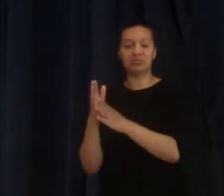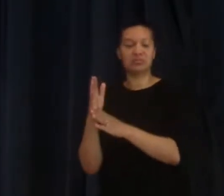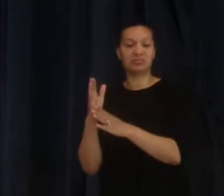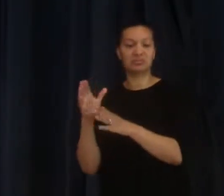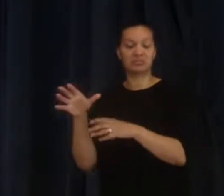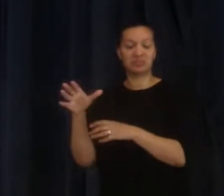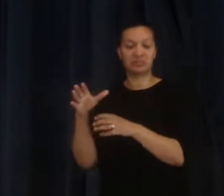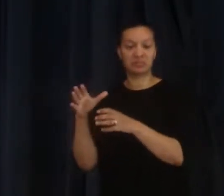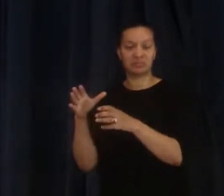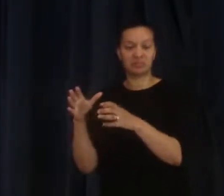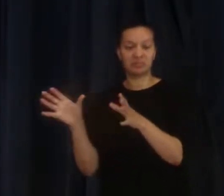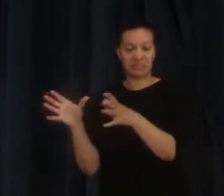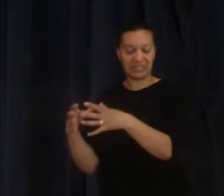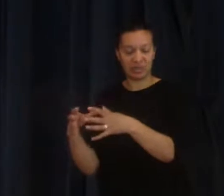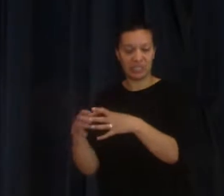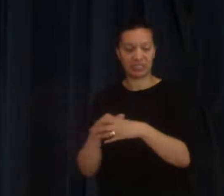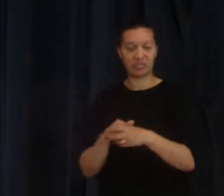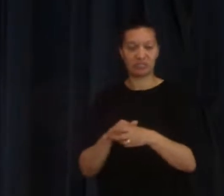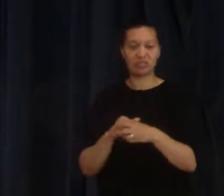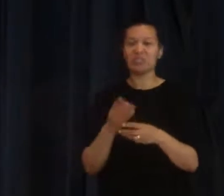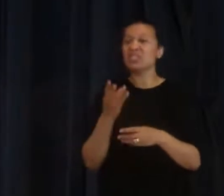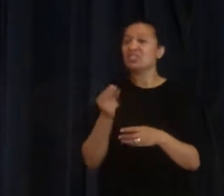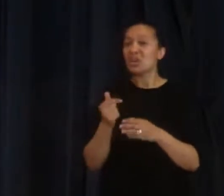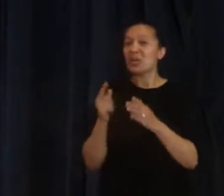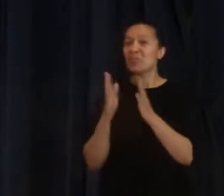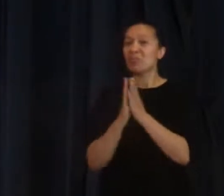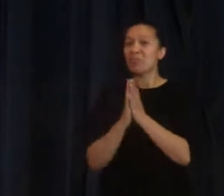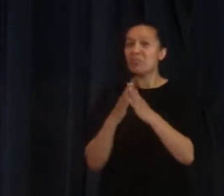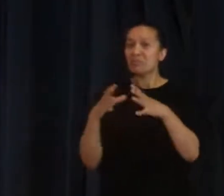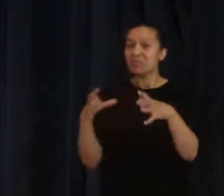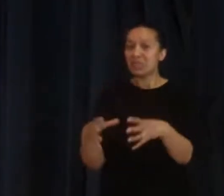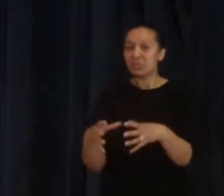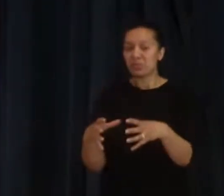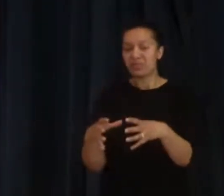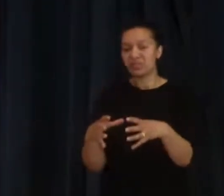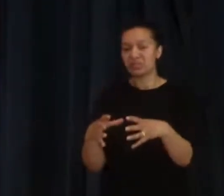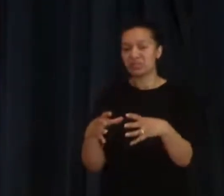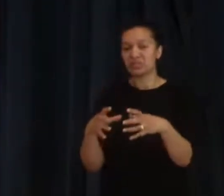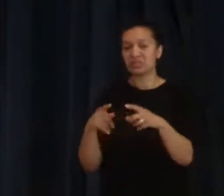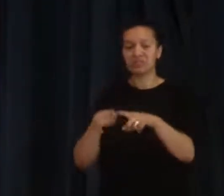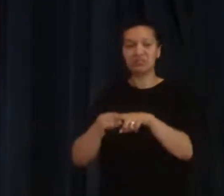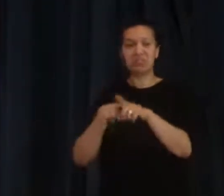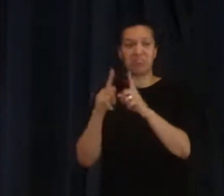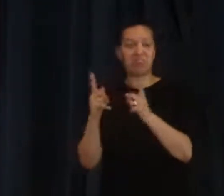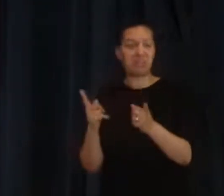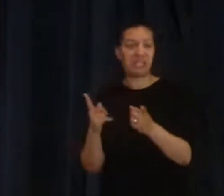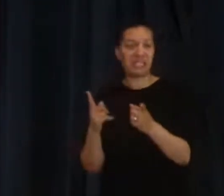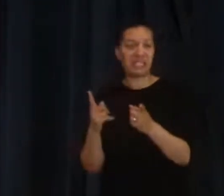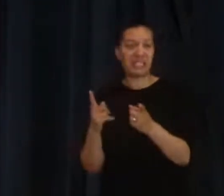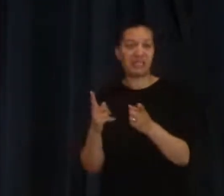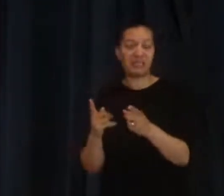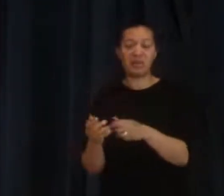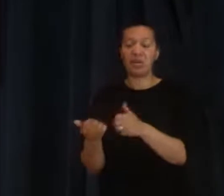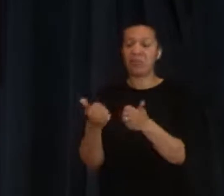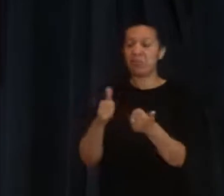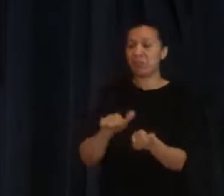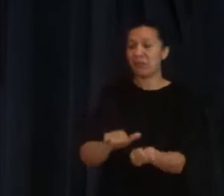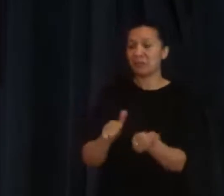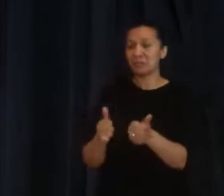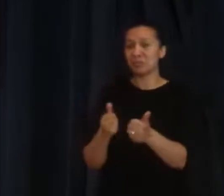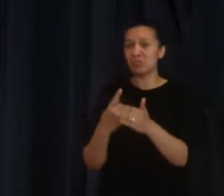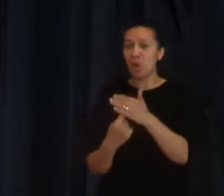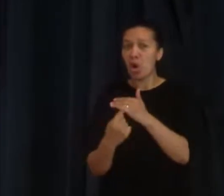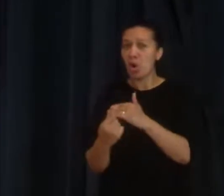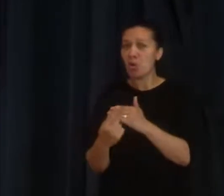some churches, some denominations that would say that the baptism in the Holy Spirit was only for the apostles.